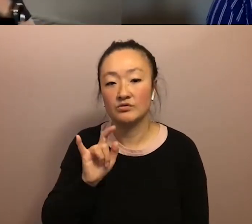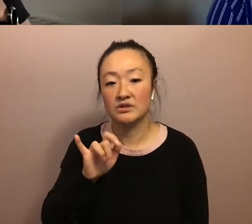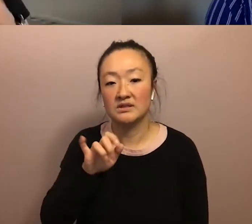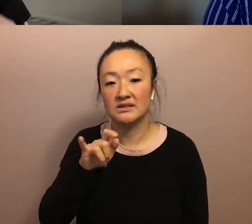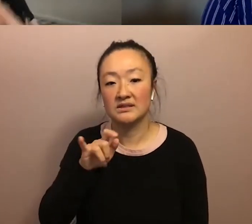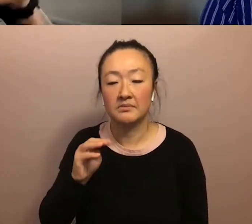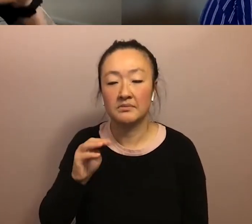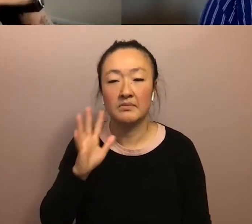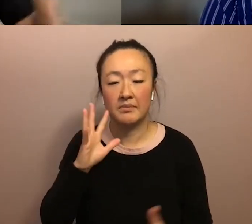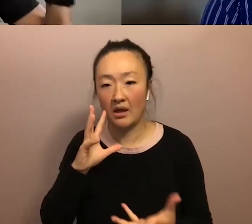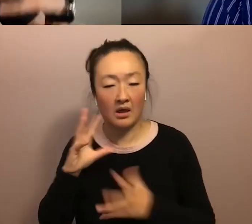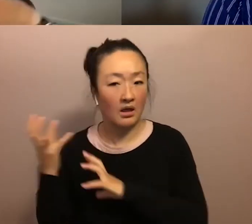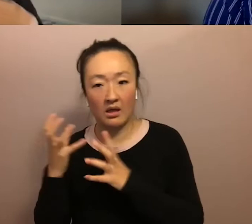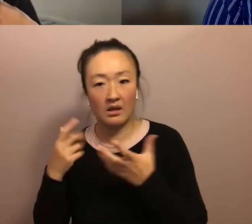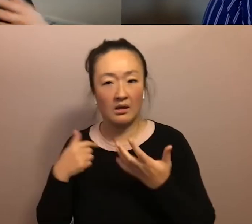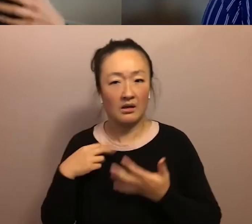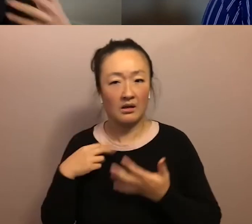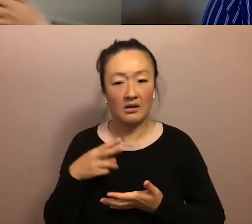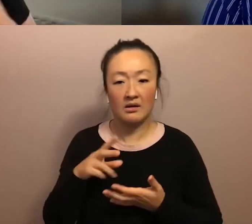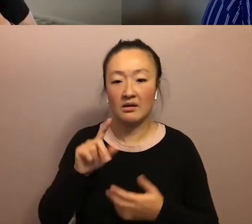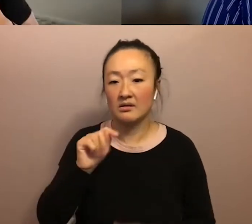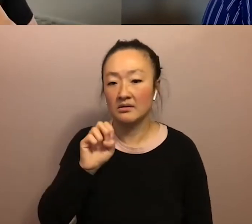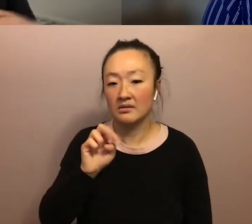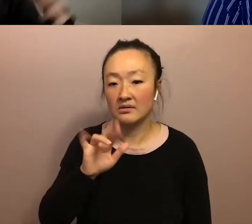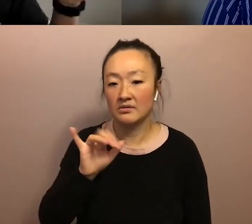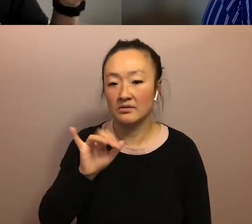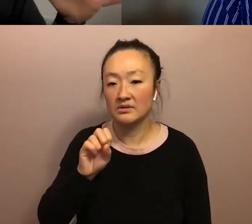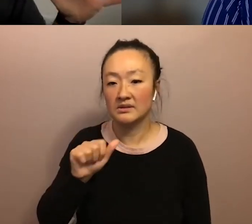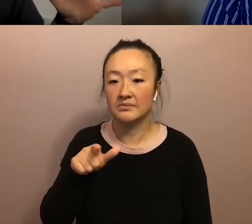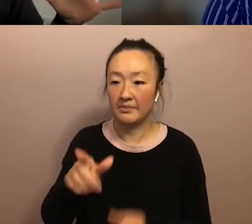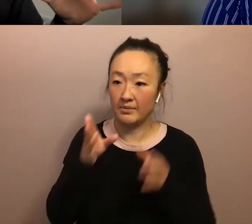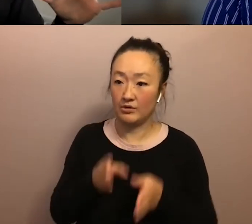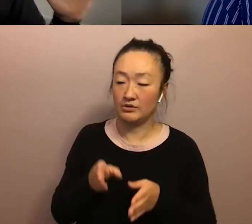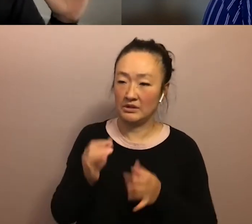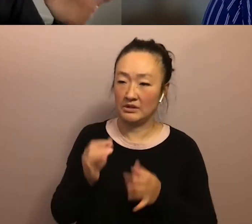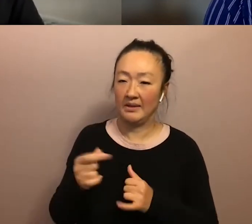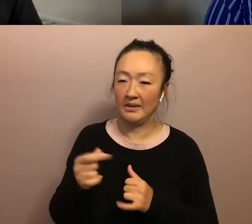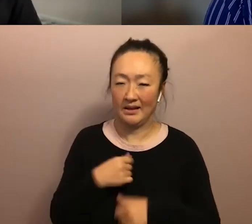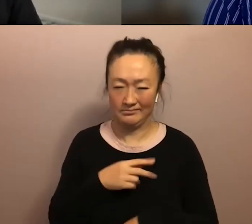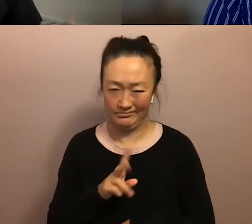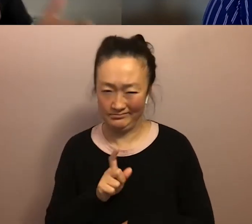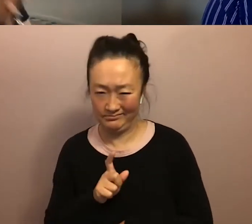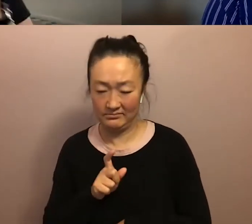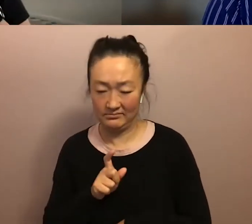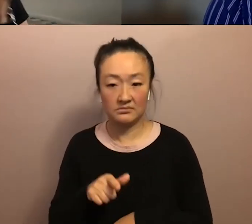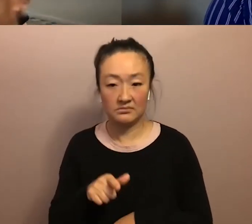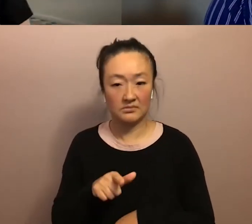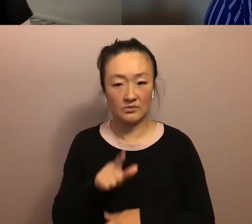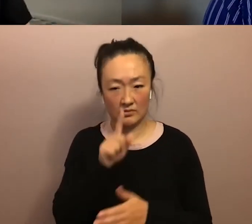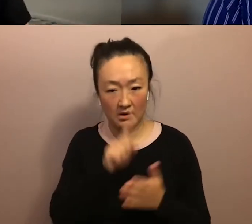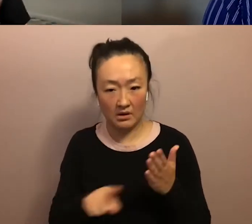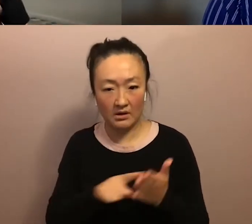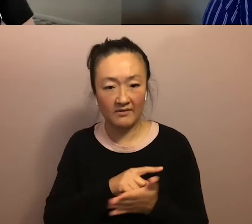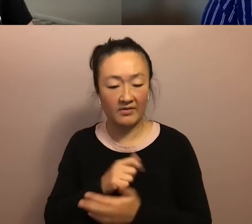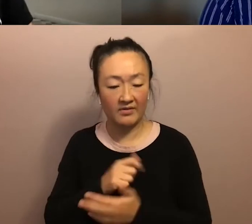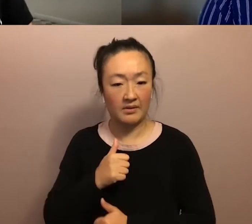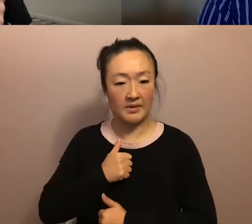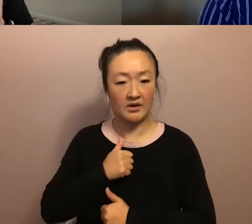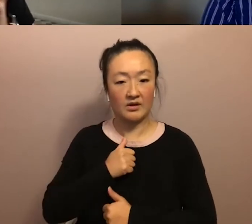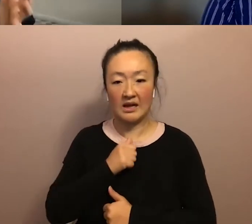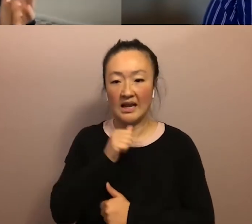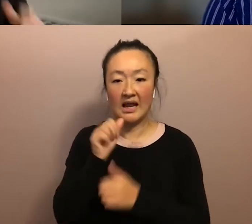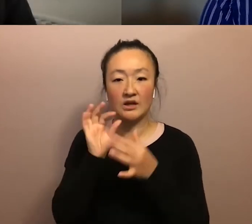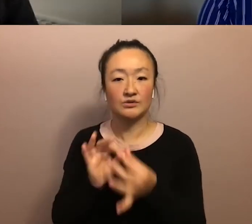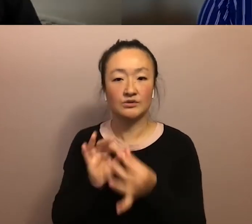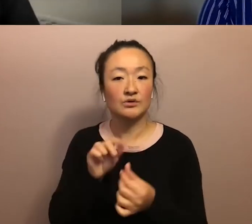make you Teresa, someone who is like me pretty critical of the military, like not want to associate with this thing